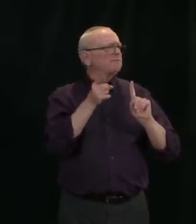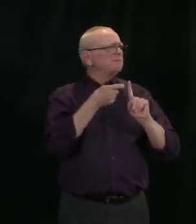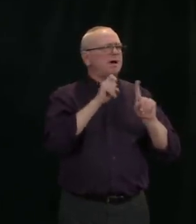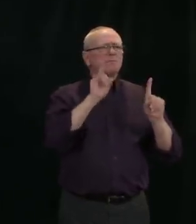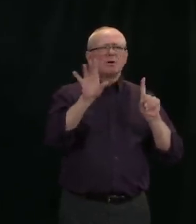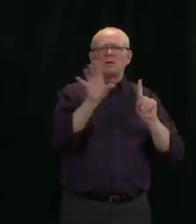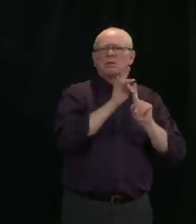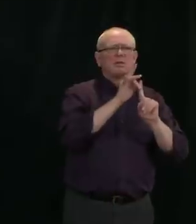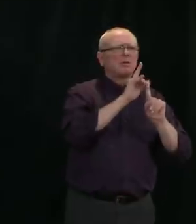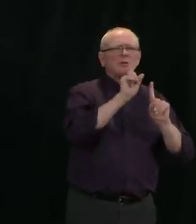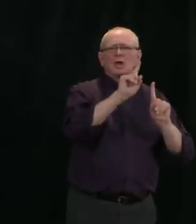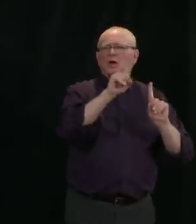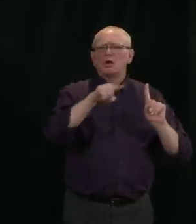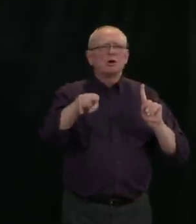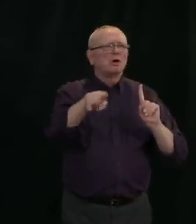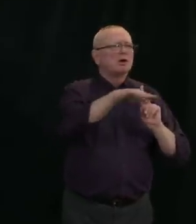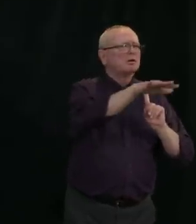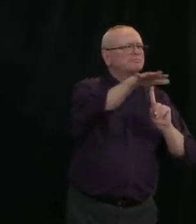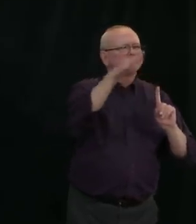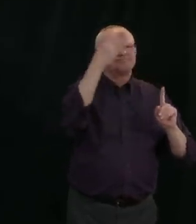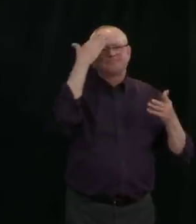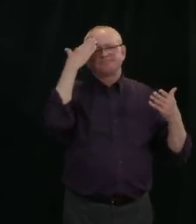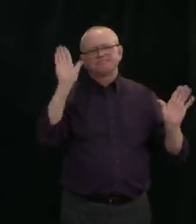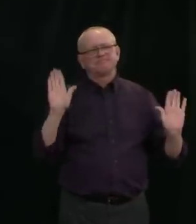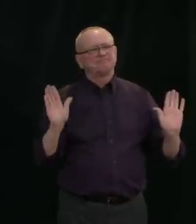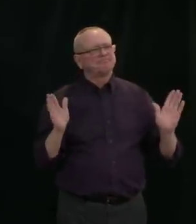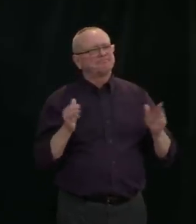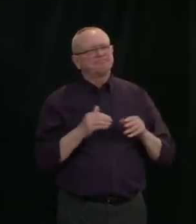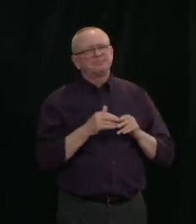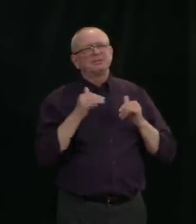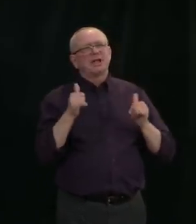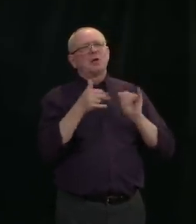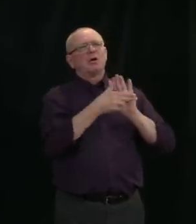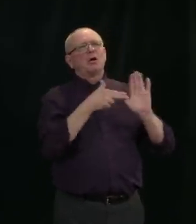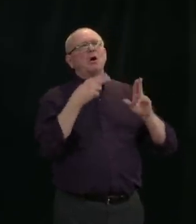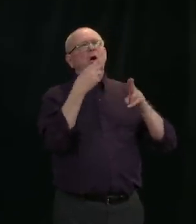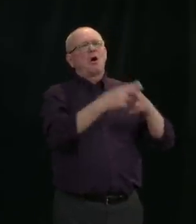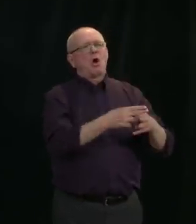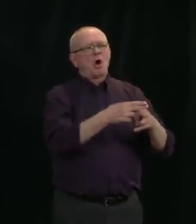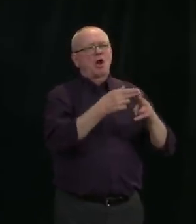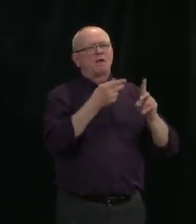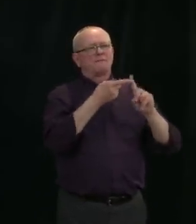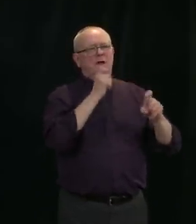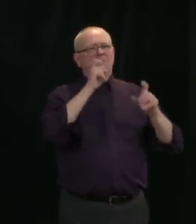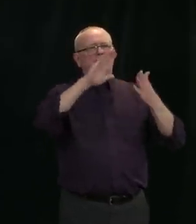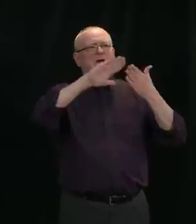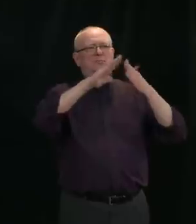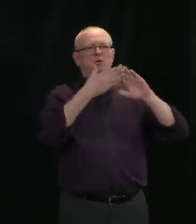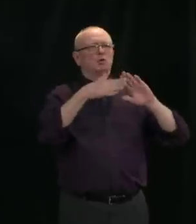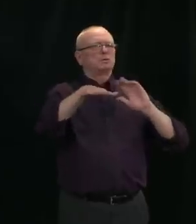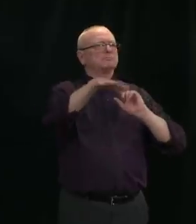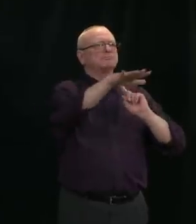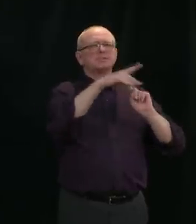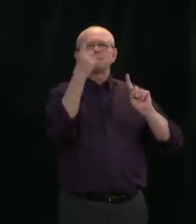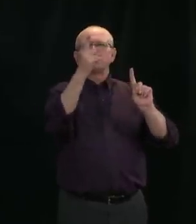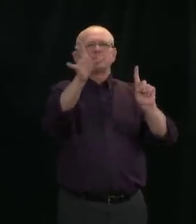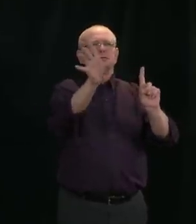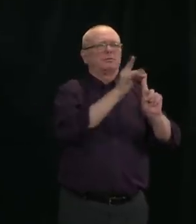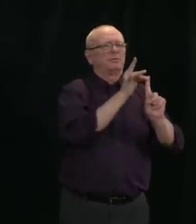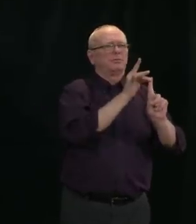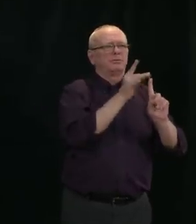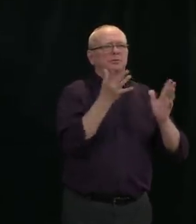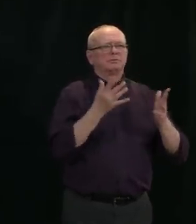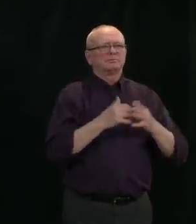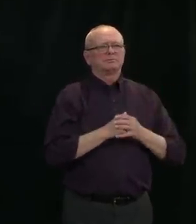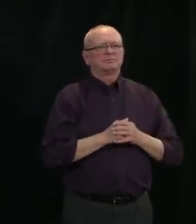these community acquired. Although we have announced additional cases in that group over the past few days, what I can